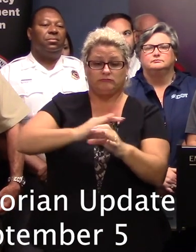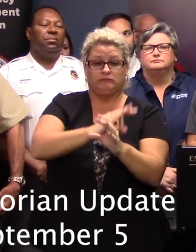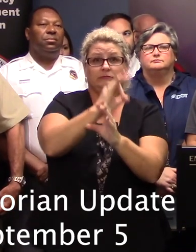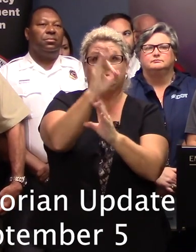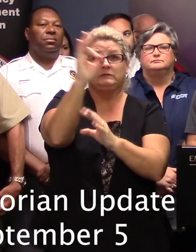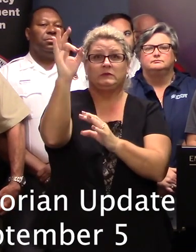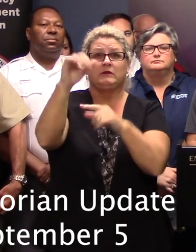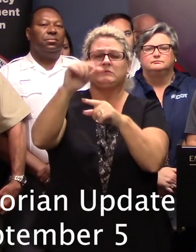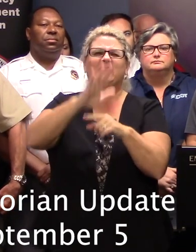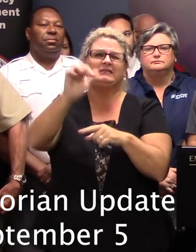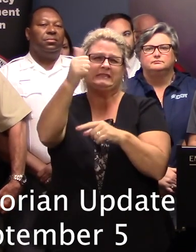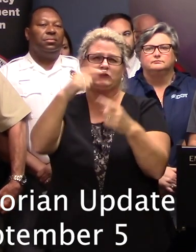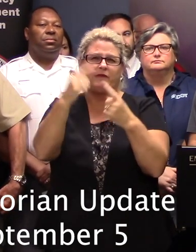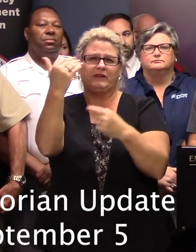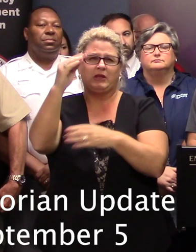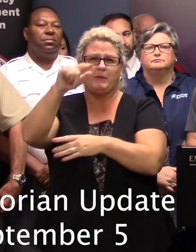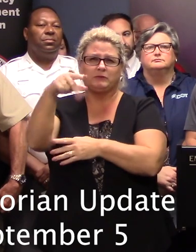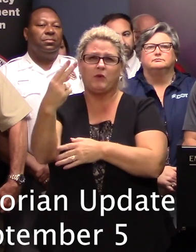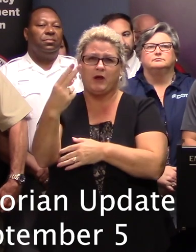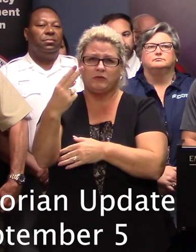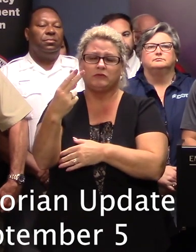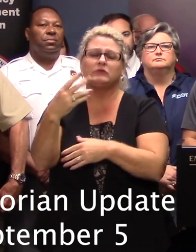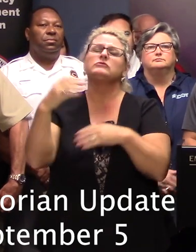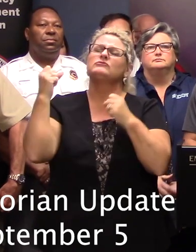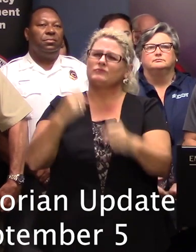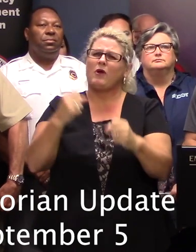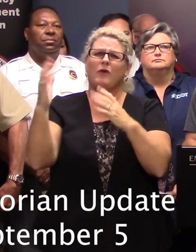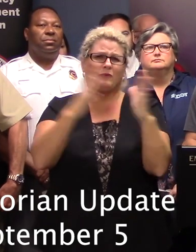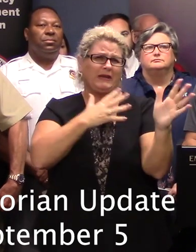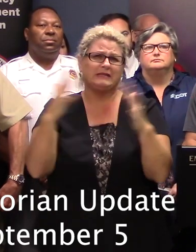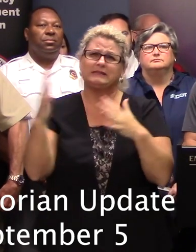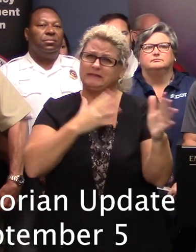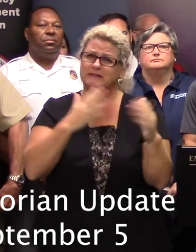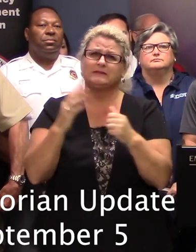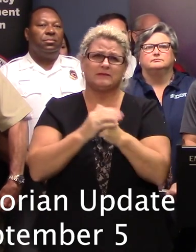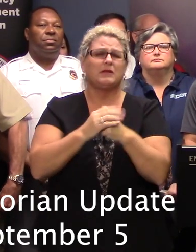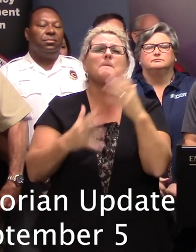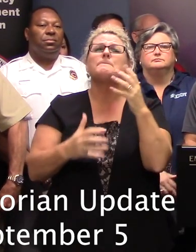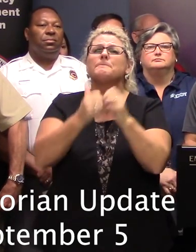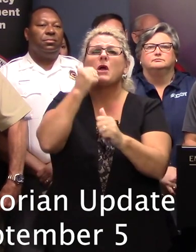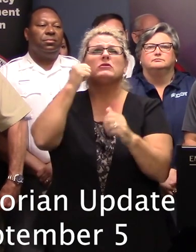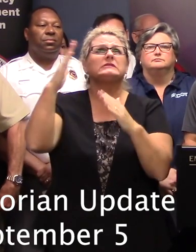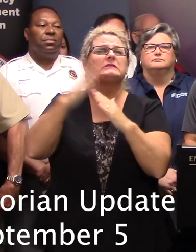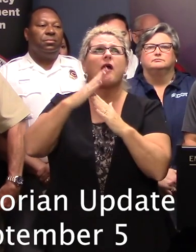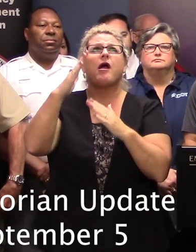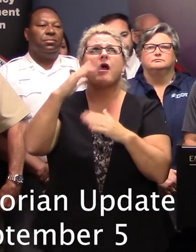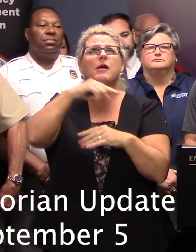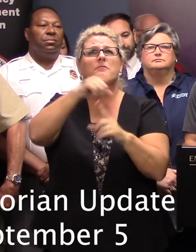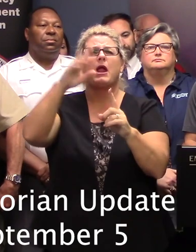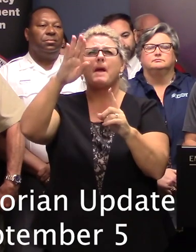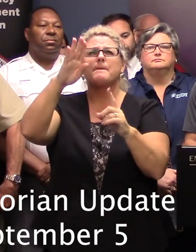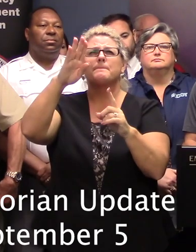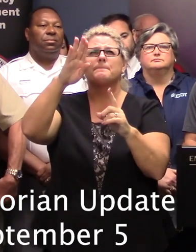coast. Strong winds are being observed along the coast. Some of the highest reported gusts so far include, there was a